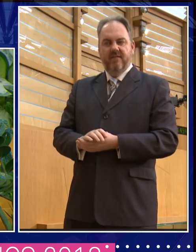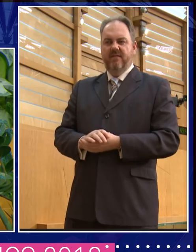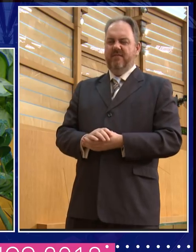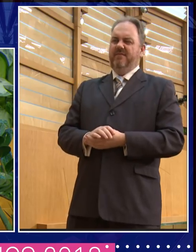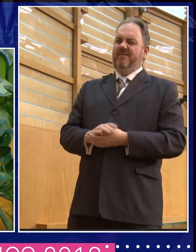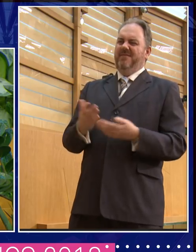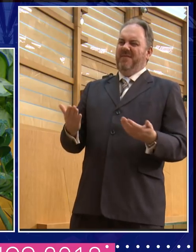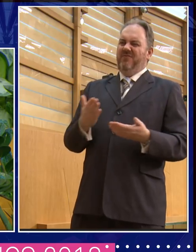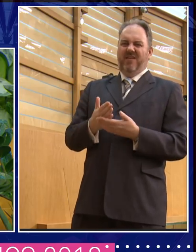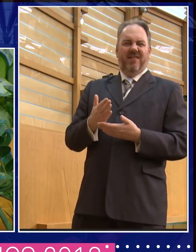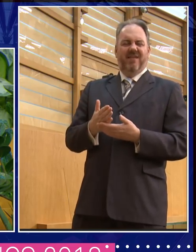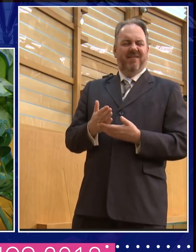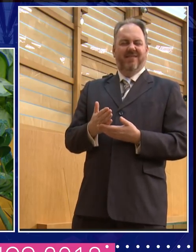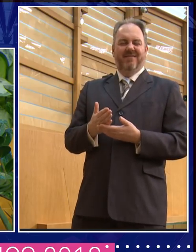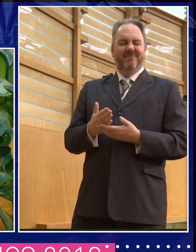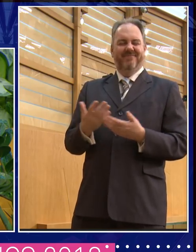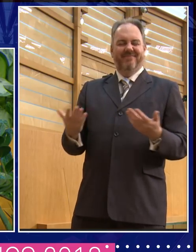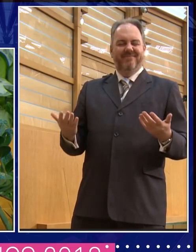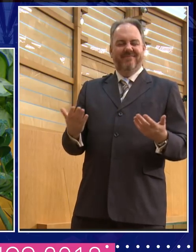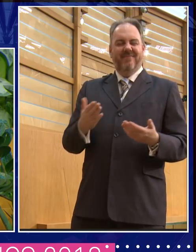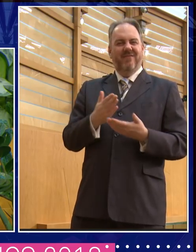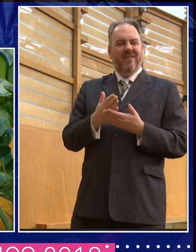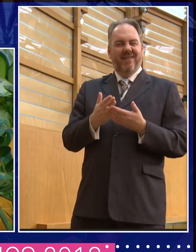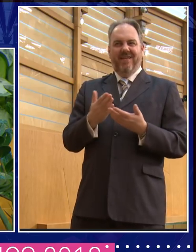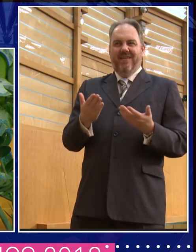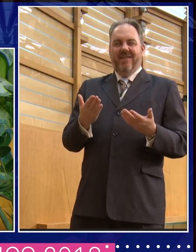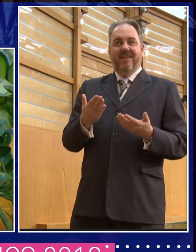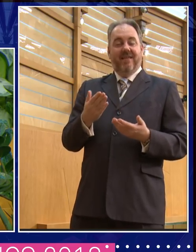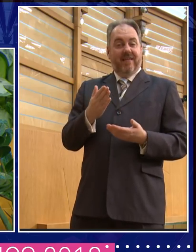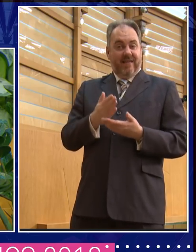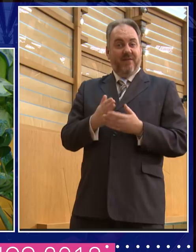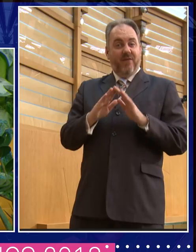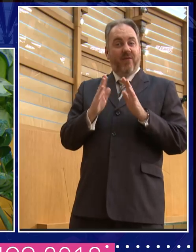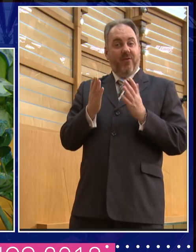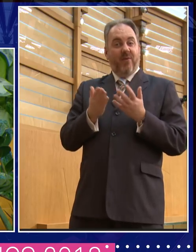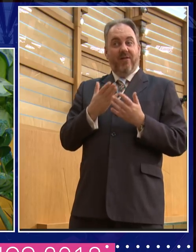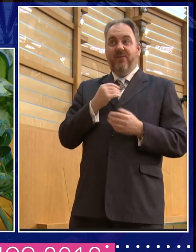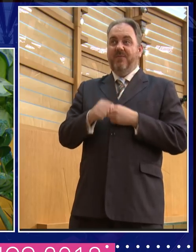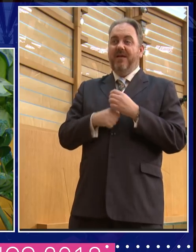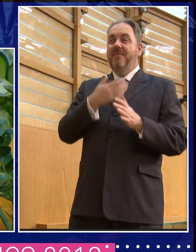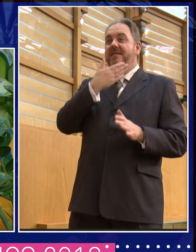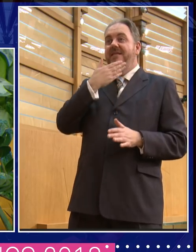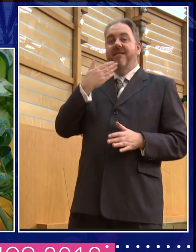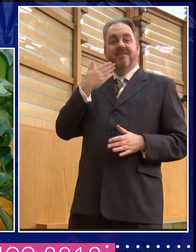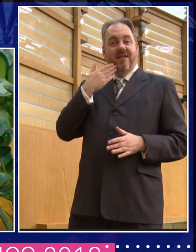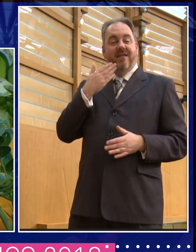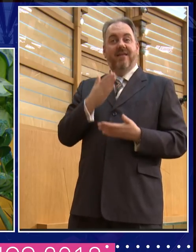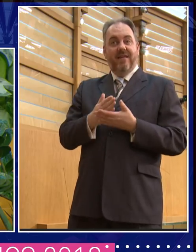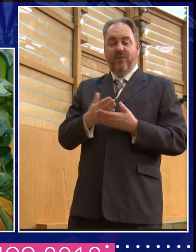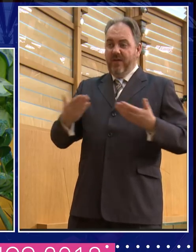thinking about, you know, how the world would be run better, it would be run much better if little boys were